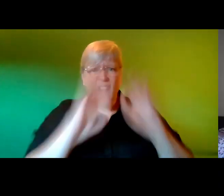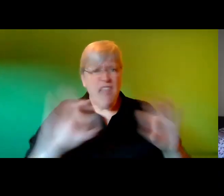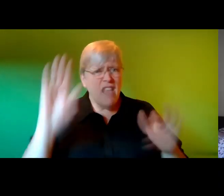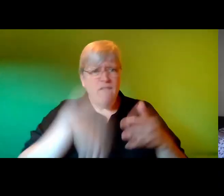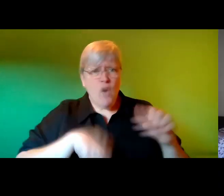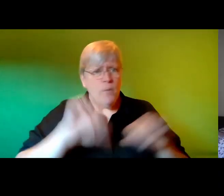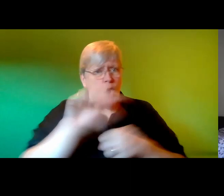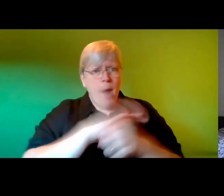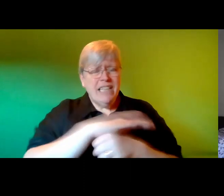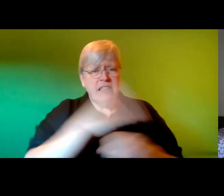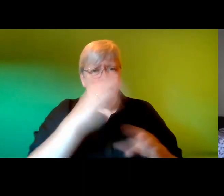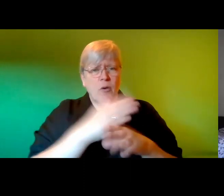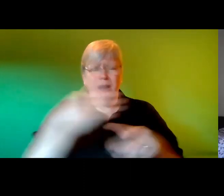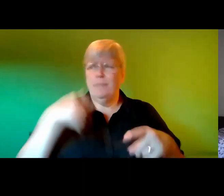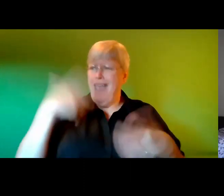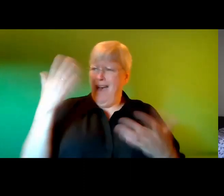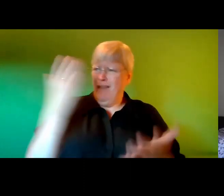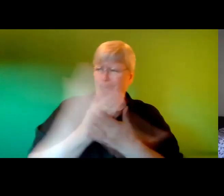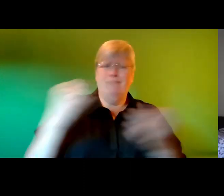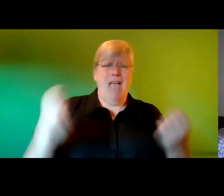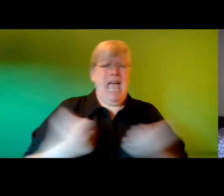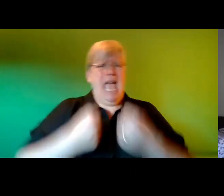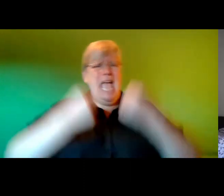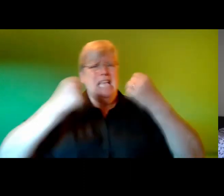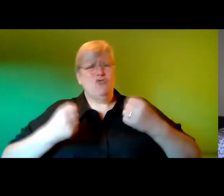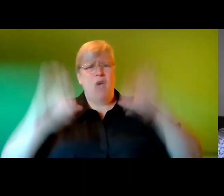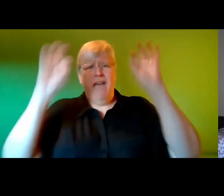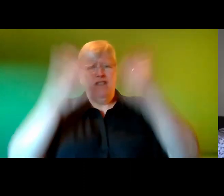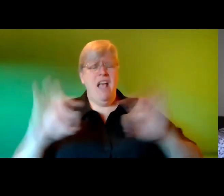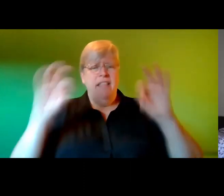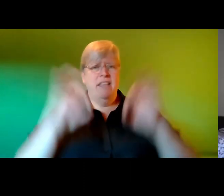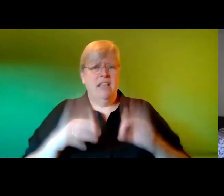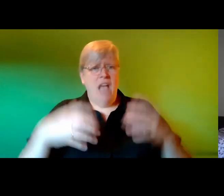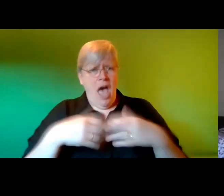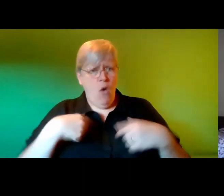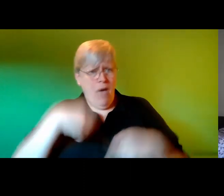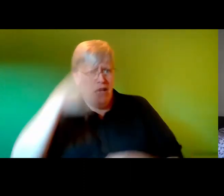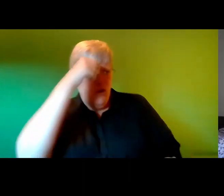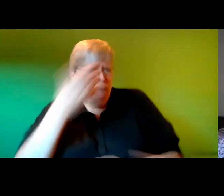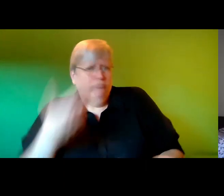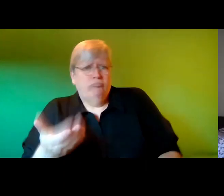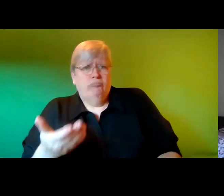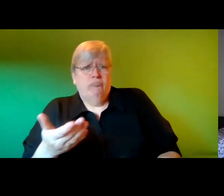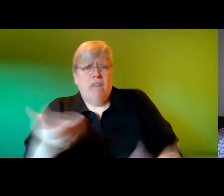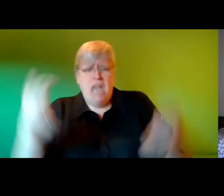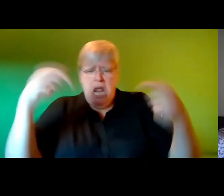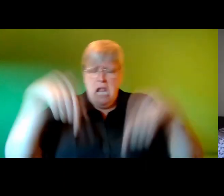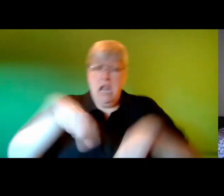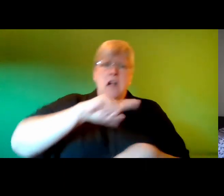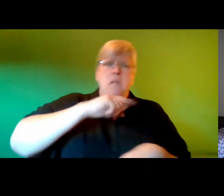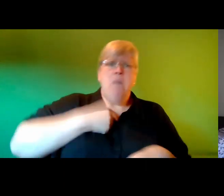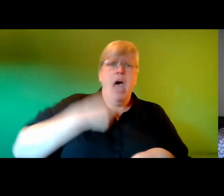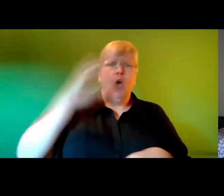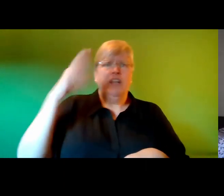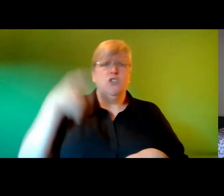work i work as a hero i don't have any well how am i supposed to know you are who you say you are here you come tumbling through my window